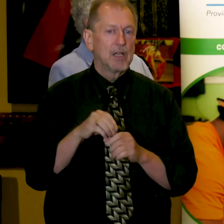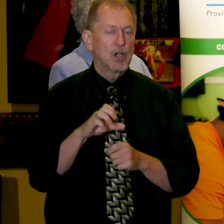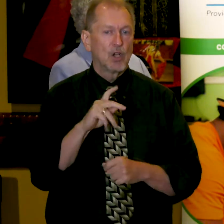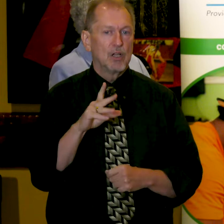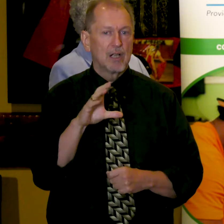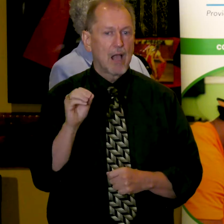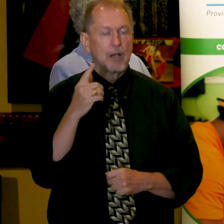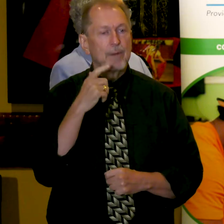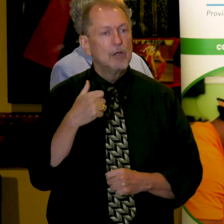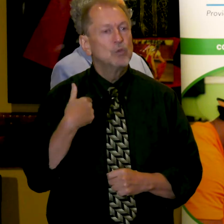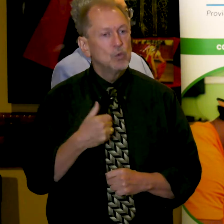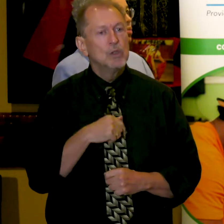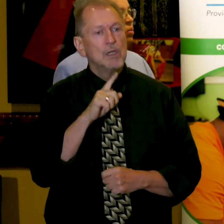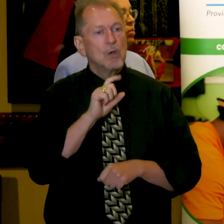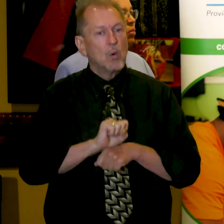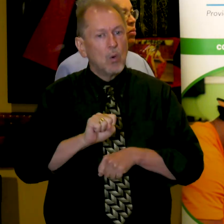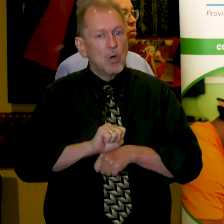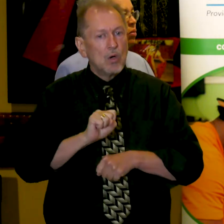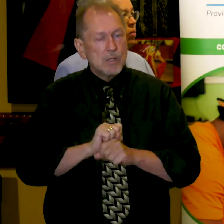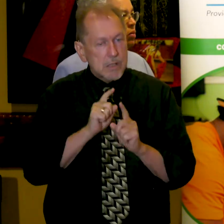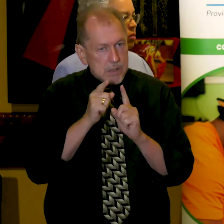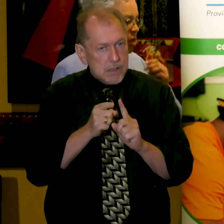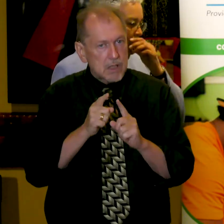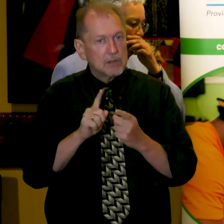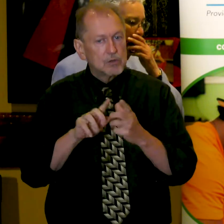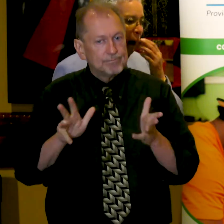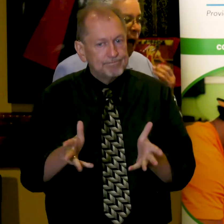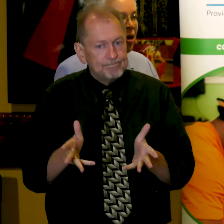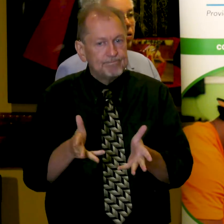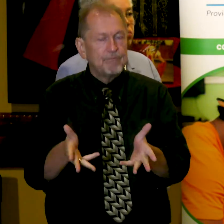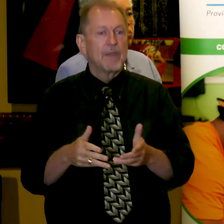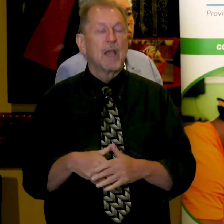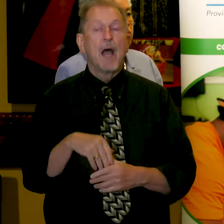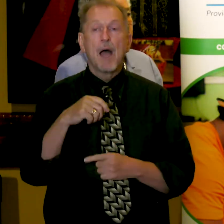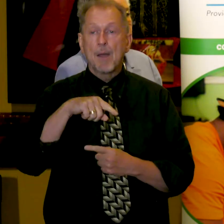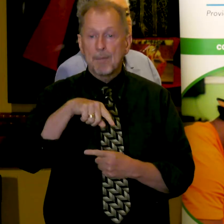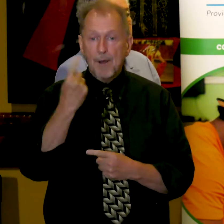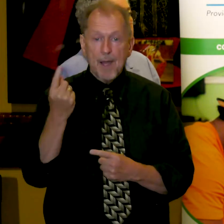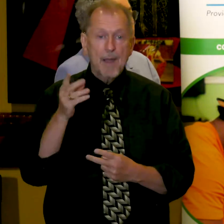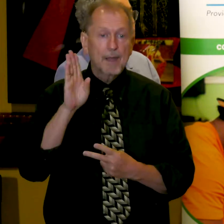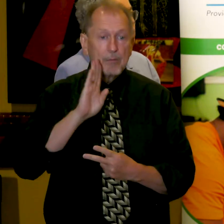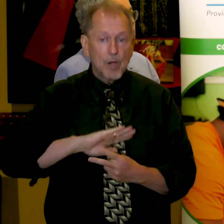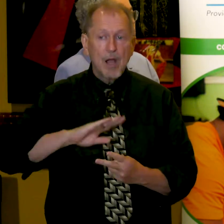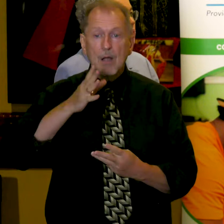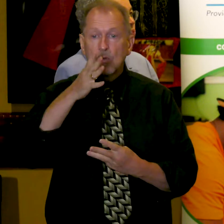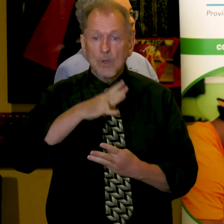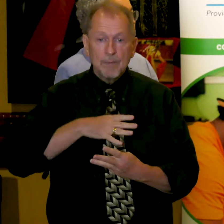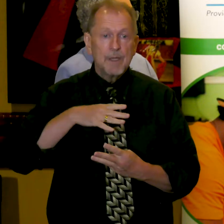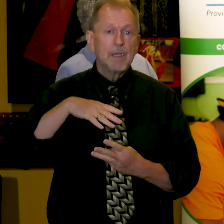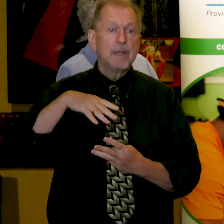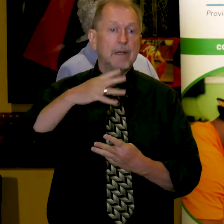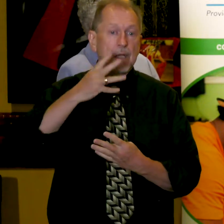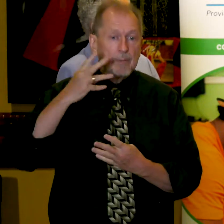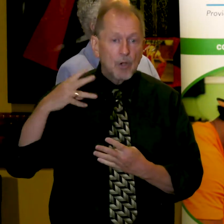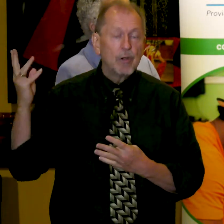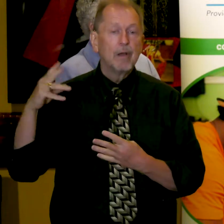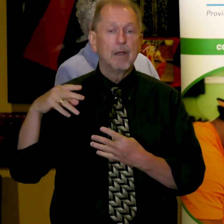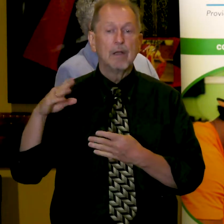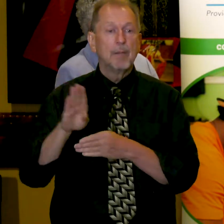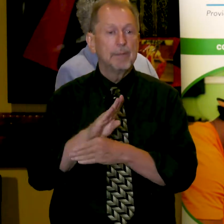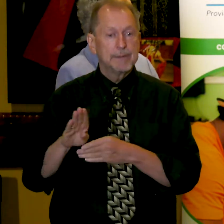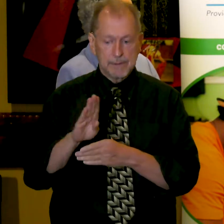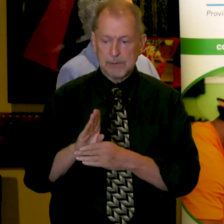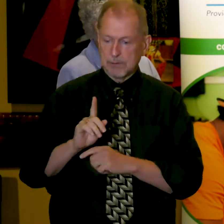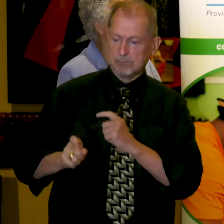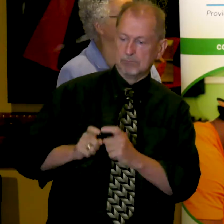we are really working towards that goal to ensure that black and brown and women and immigrant business